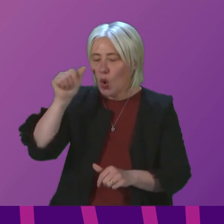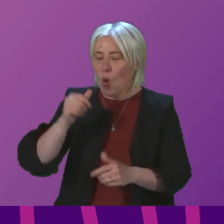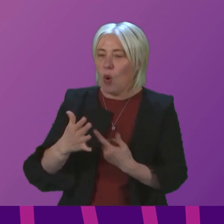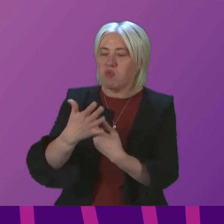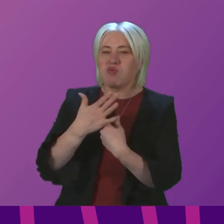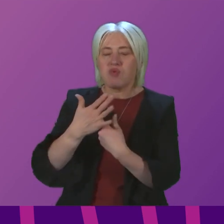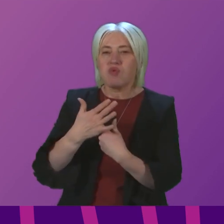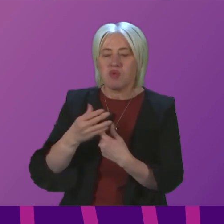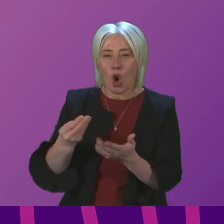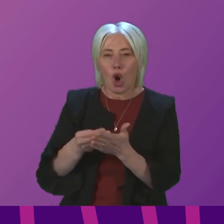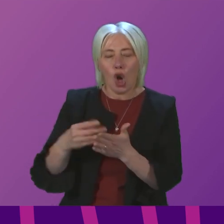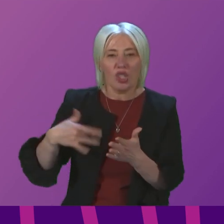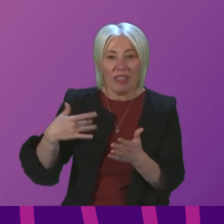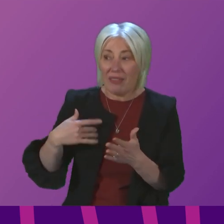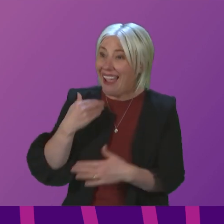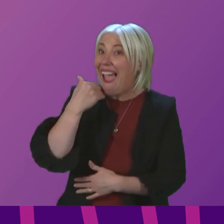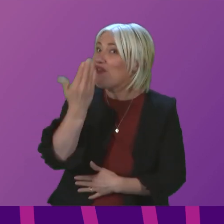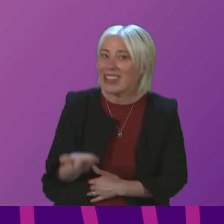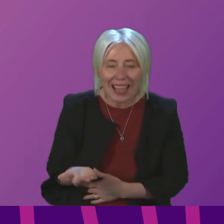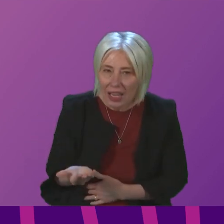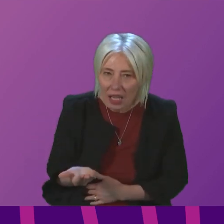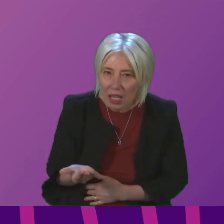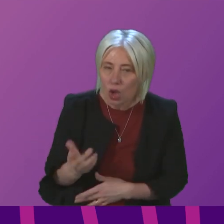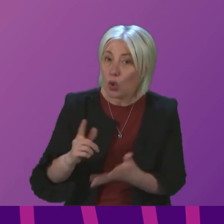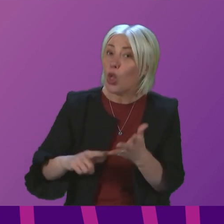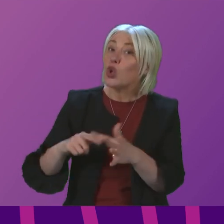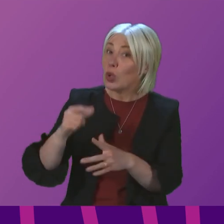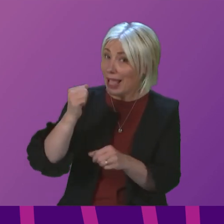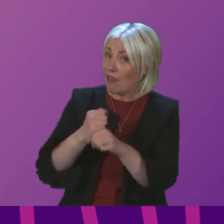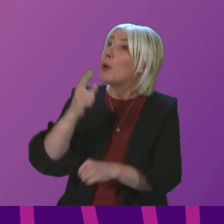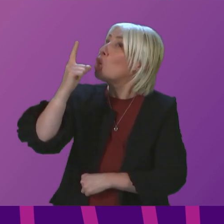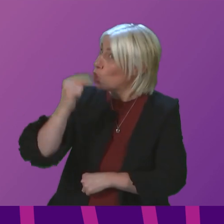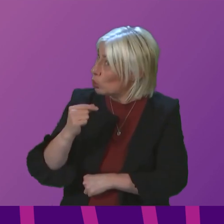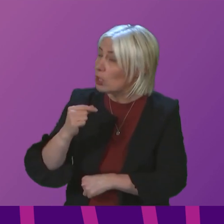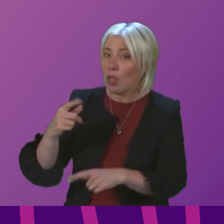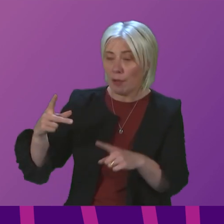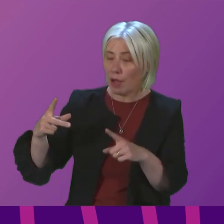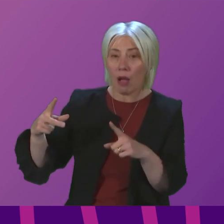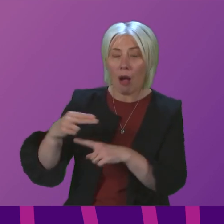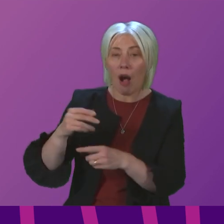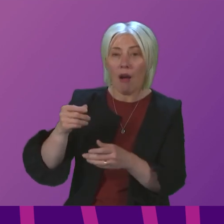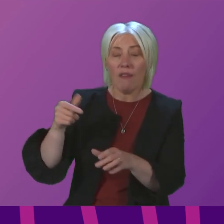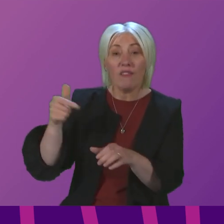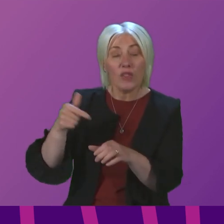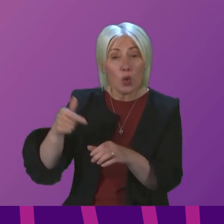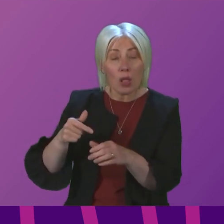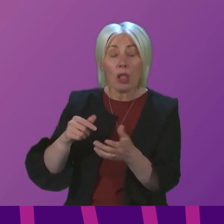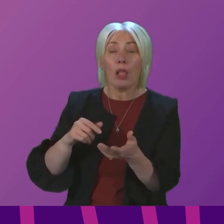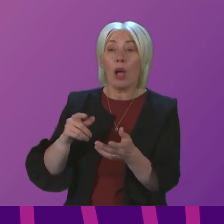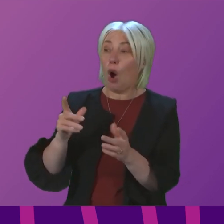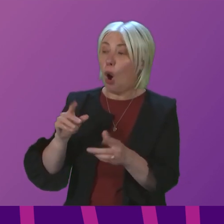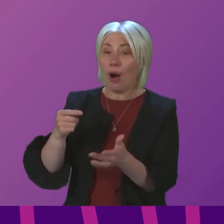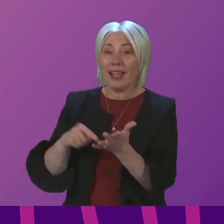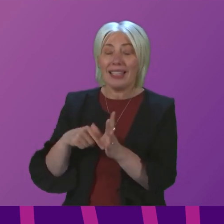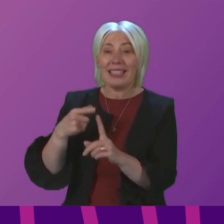pressures acutely every single day. So the UK Government could act. They could cut VAT on fuel bills. They could tax all companies